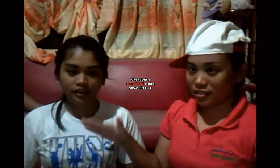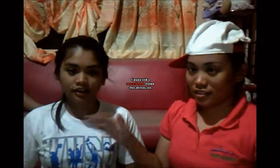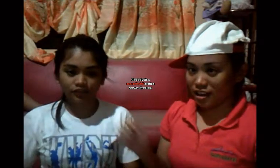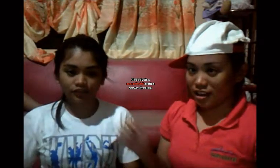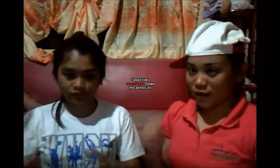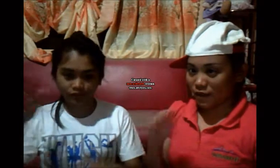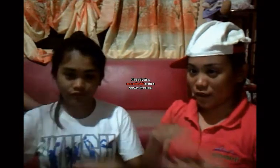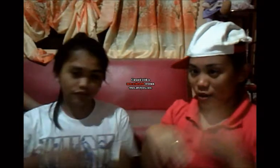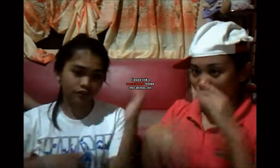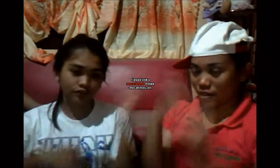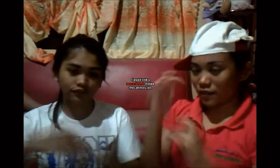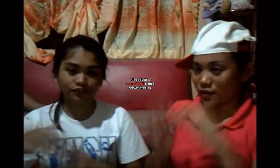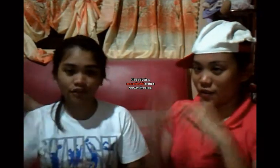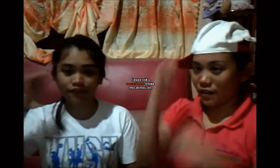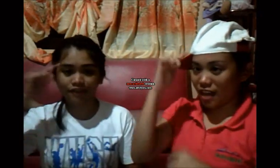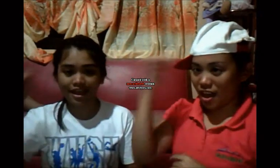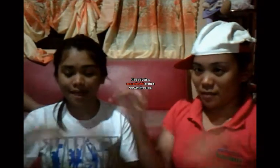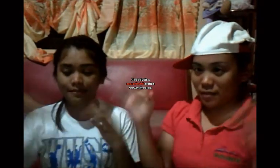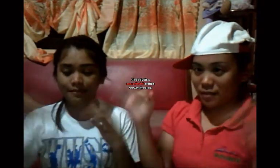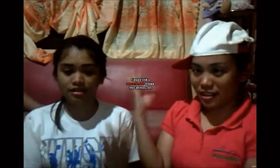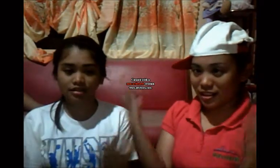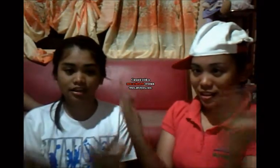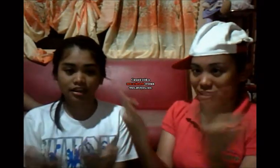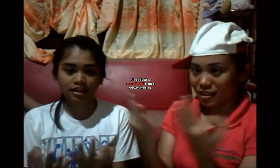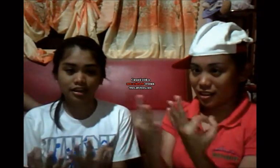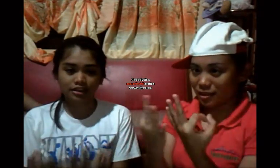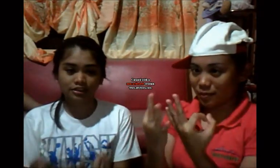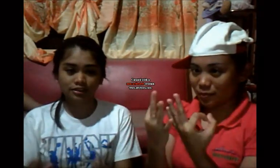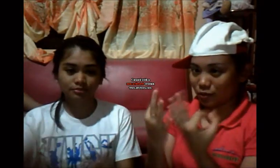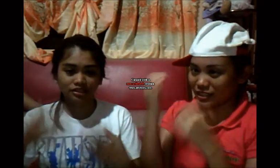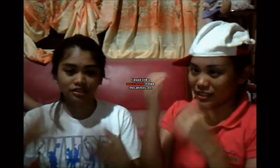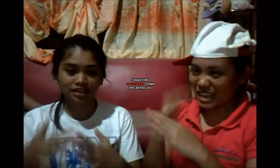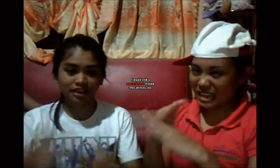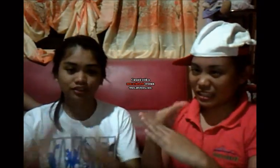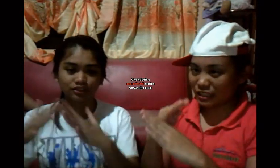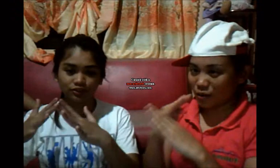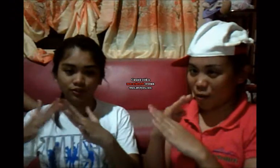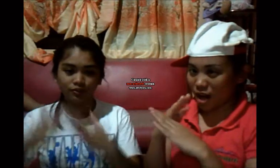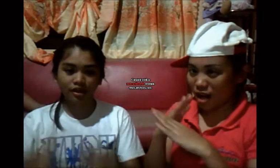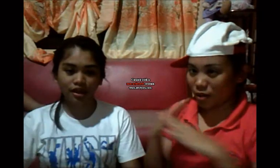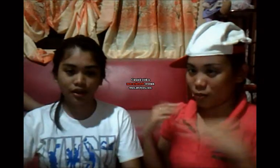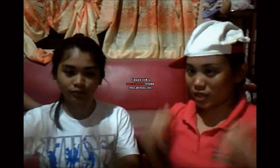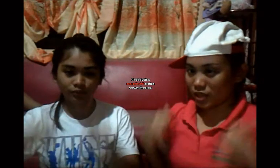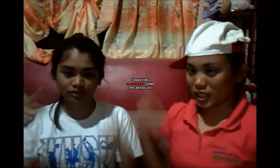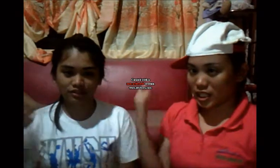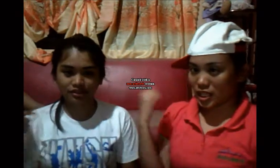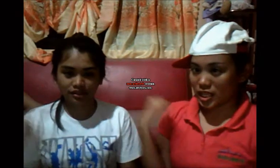comfort for family, protection while we sleep.